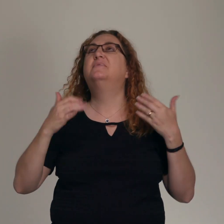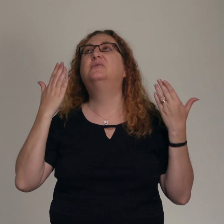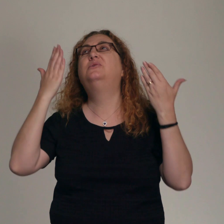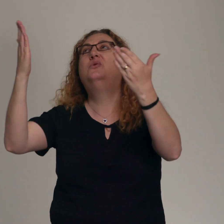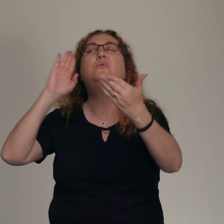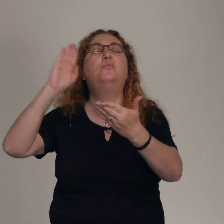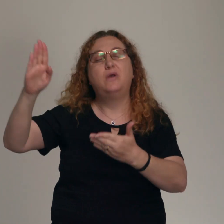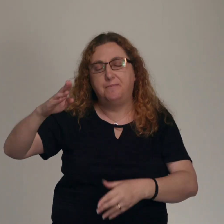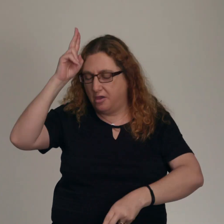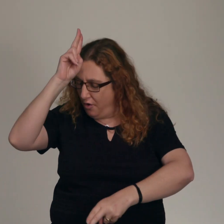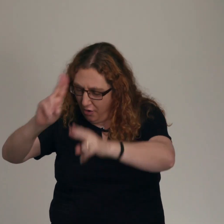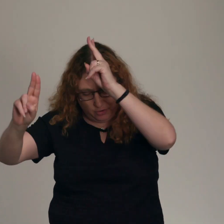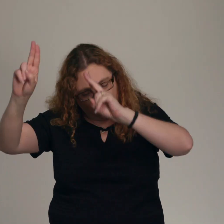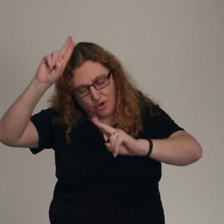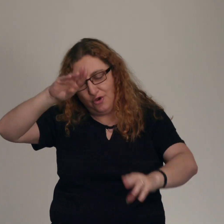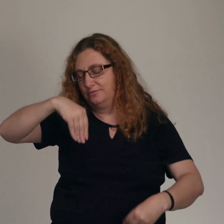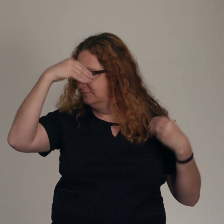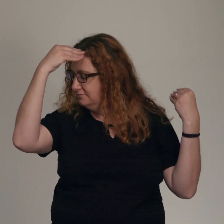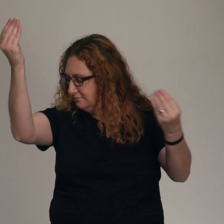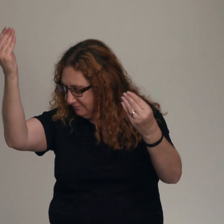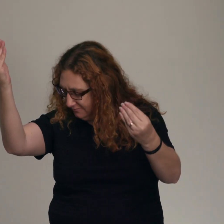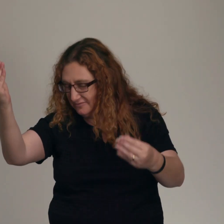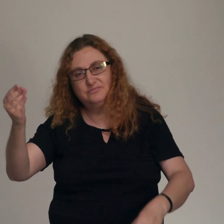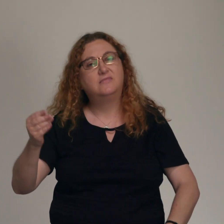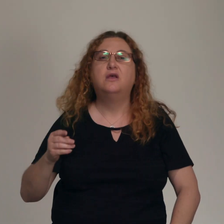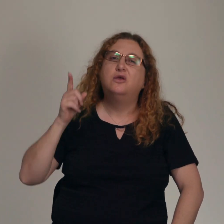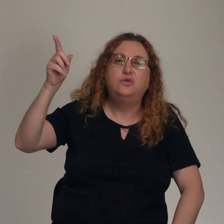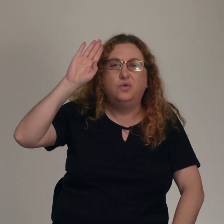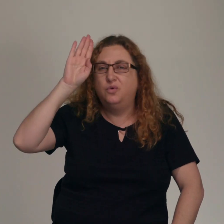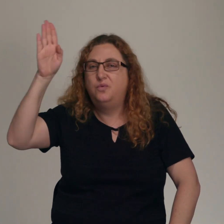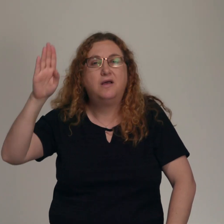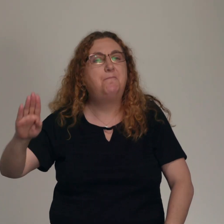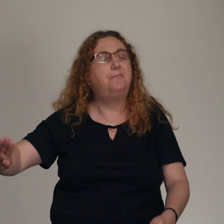honored you will be